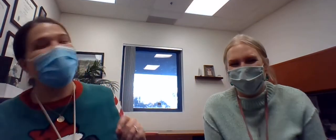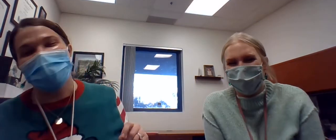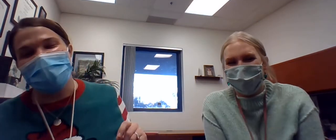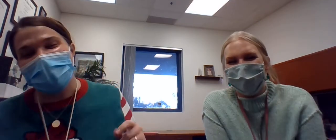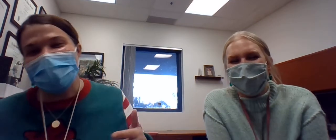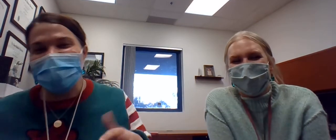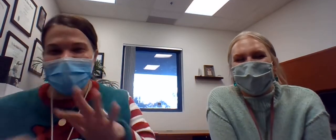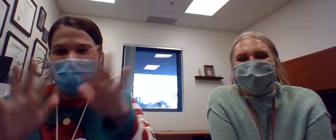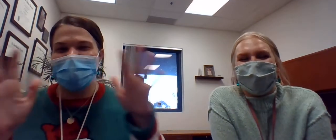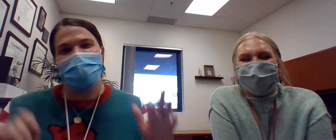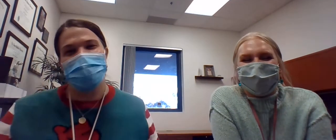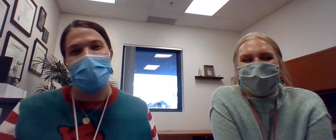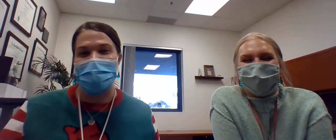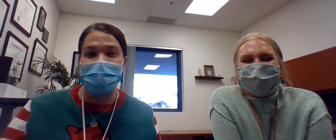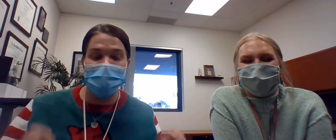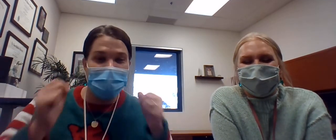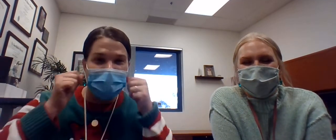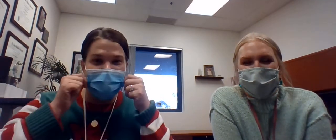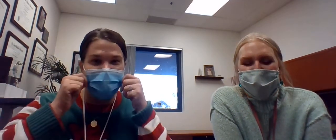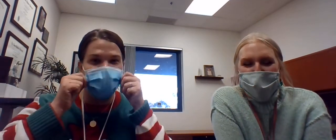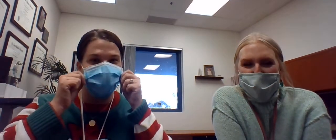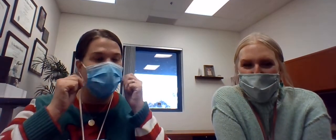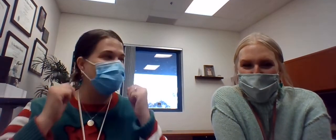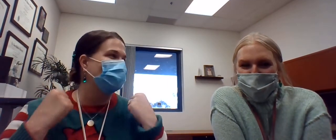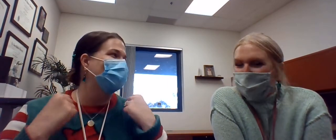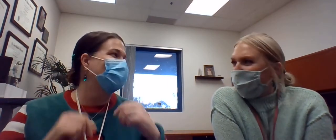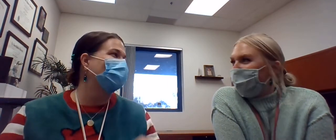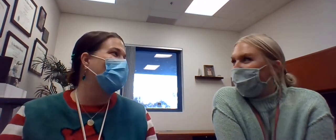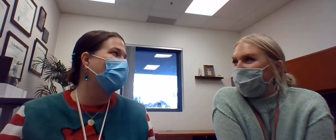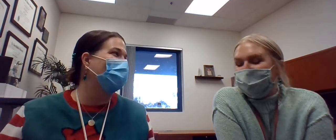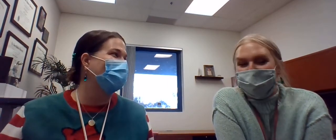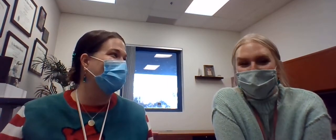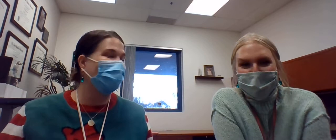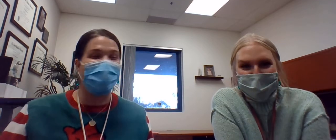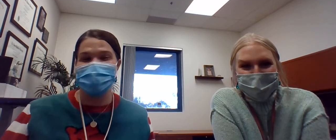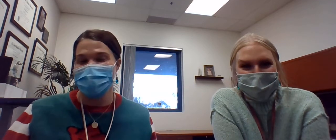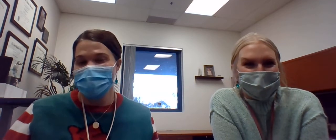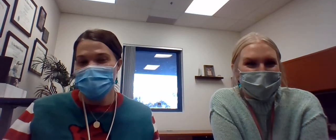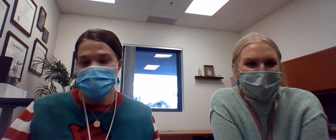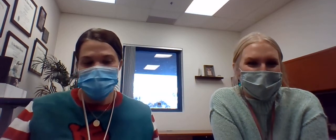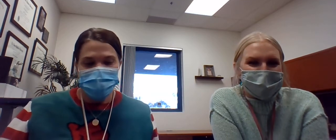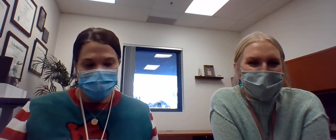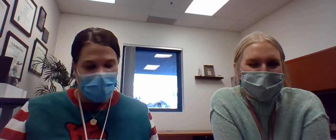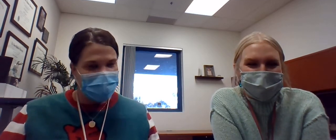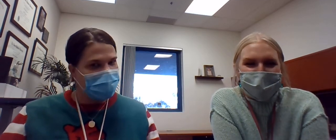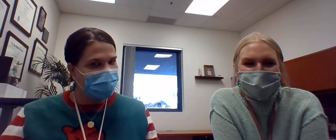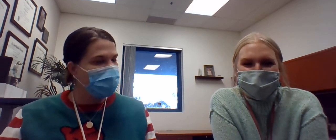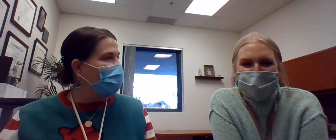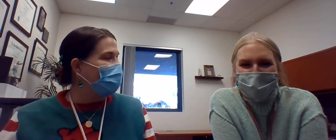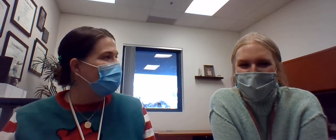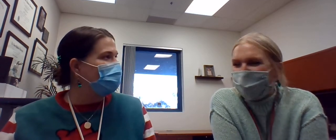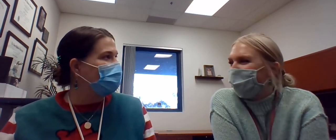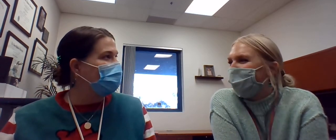Can't wait. That's not for another month, though. So, we'll get a lot more opportunities to talk about the Olympics. I truly cannot wait. I think they're in China this year.